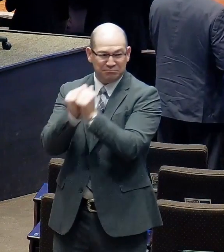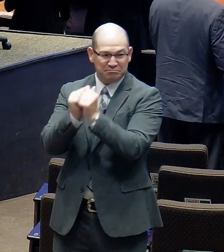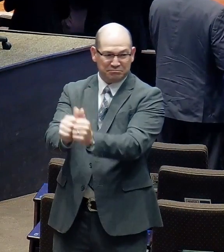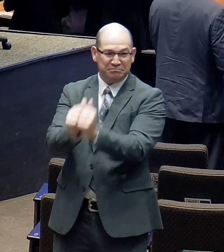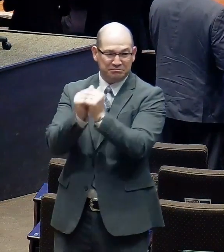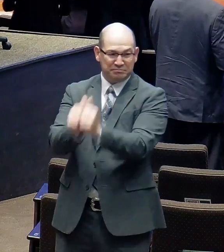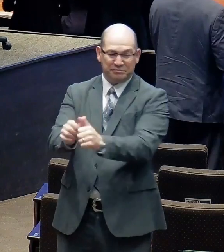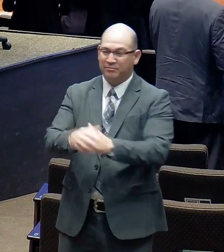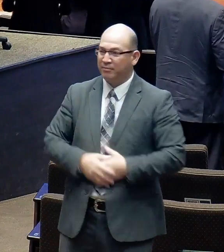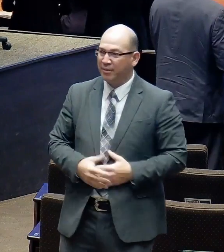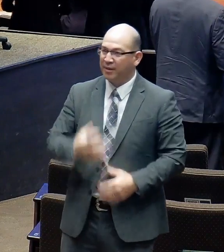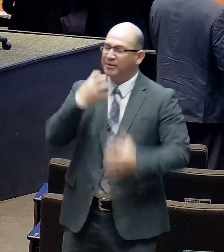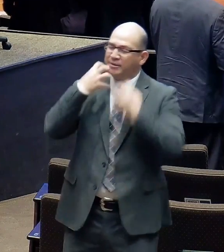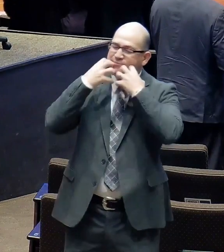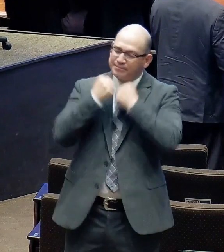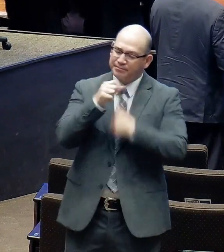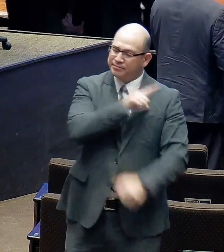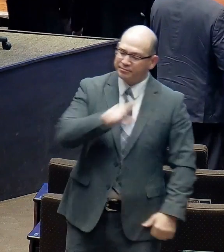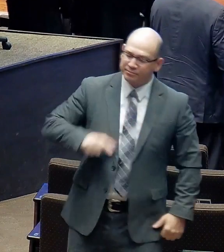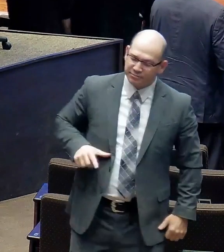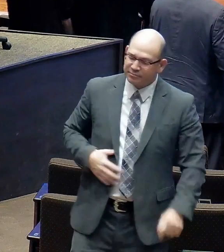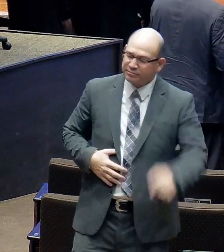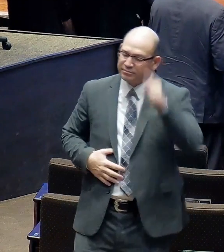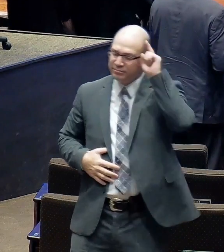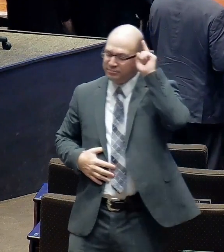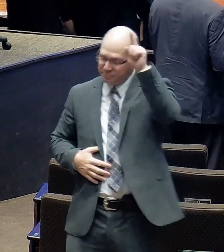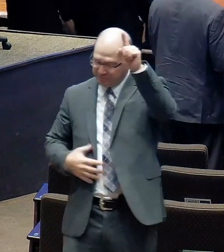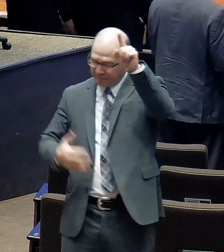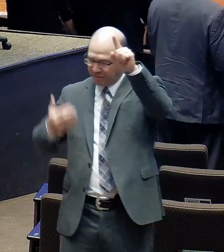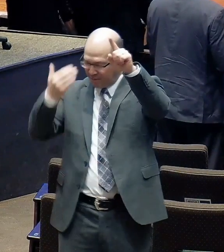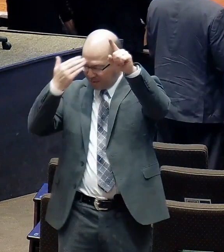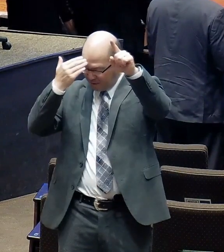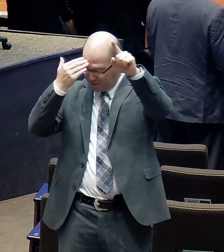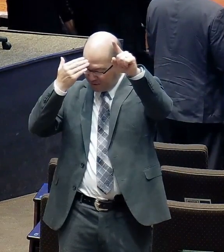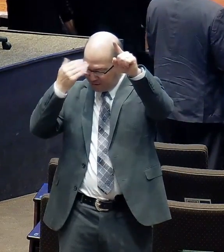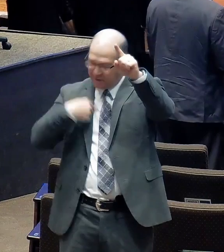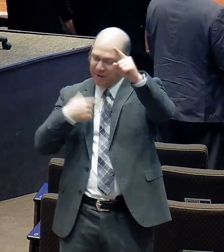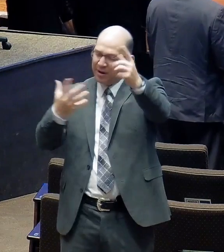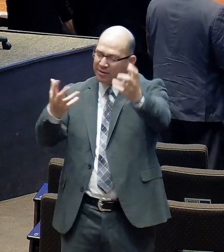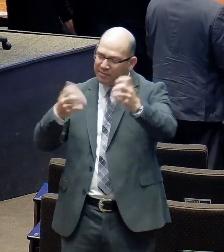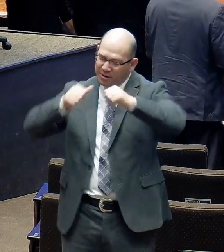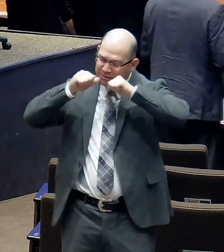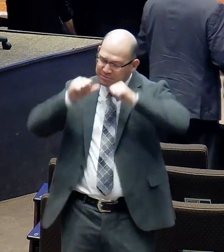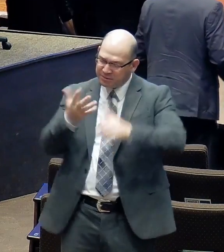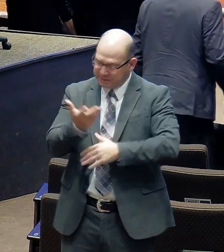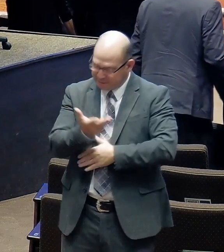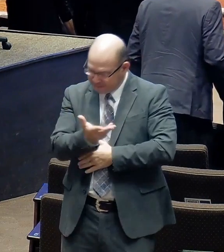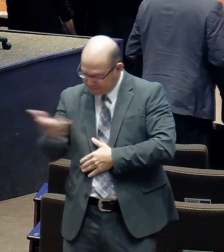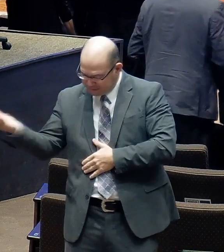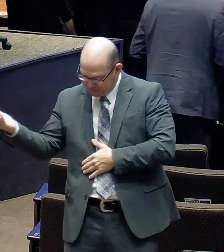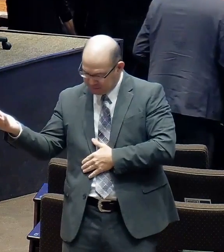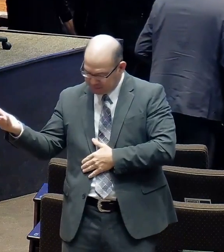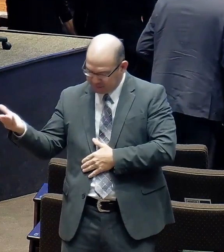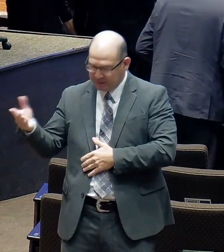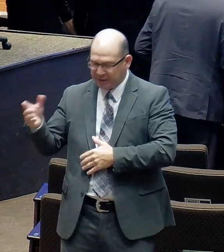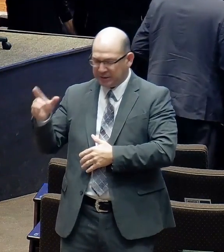you know that I would really like to be a blessing today to Dr. and Mrs. Paul Chappell.